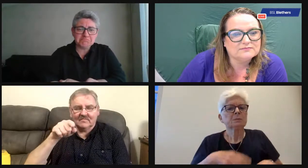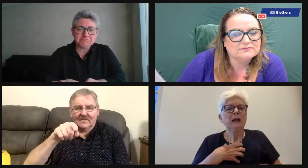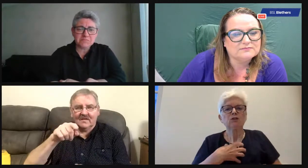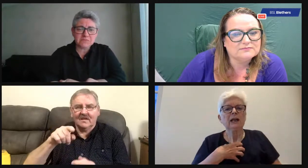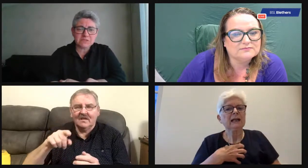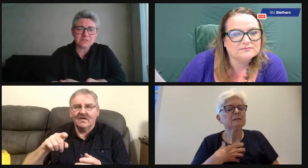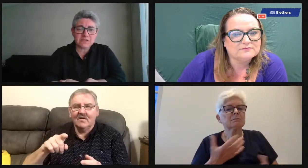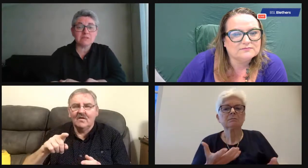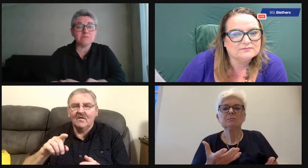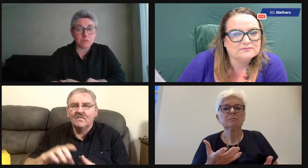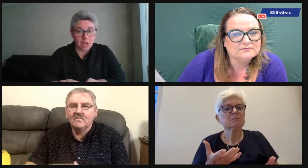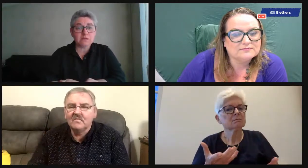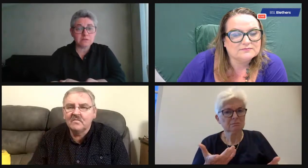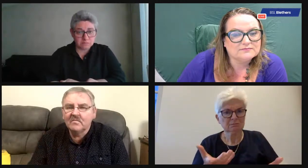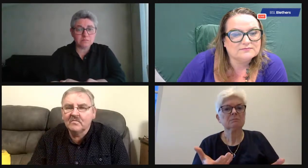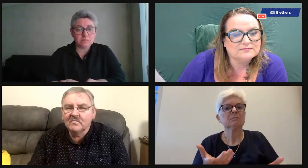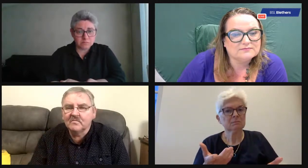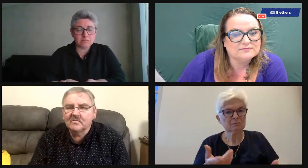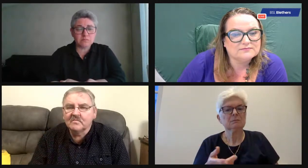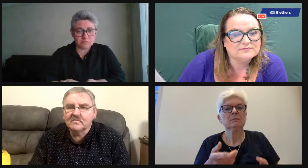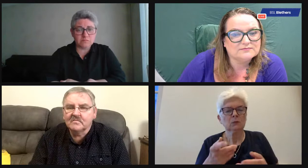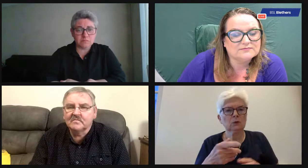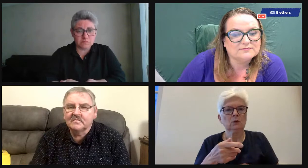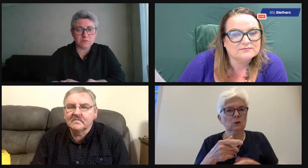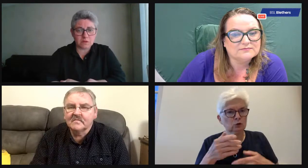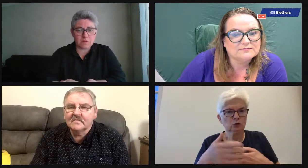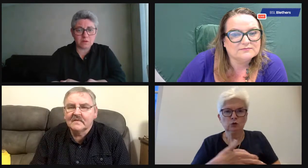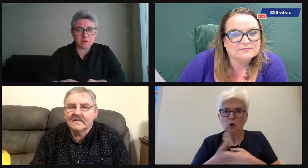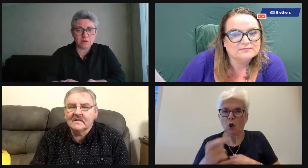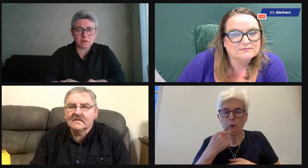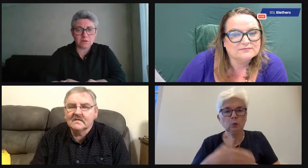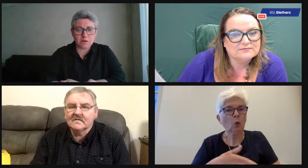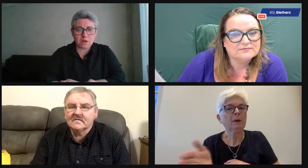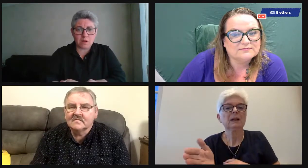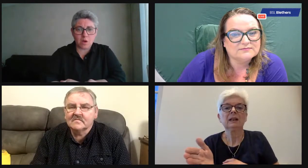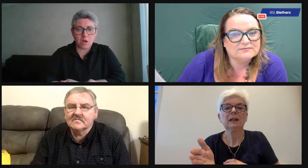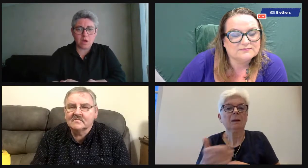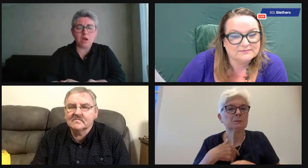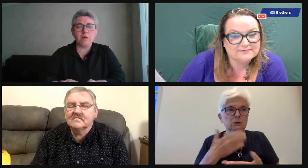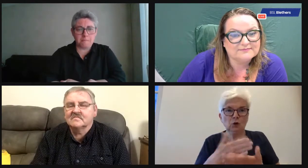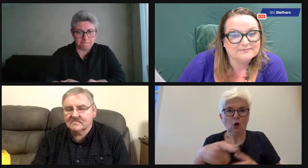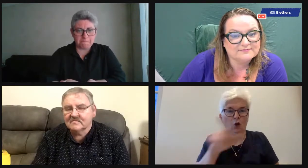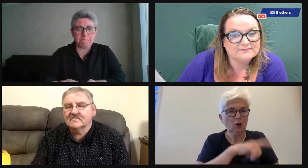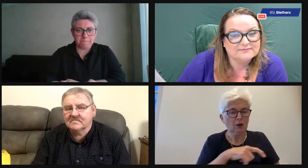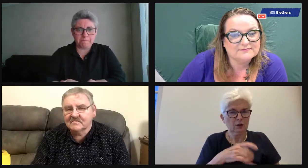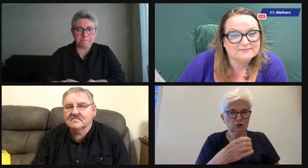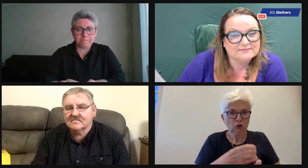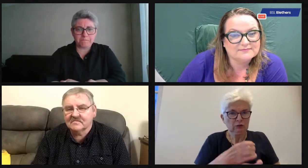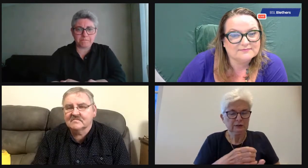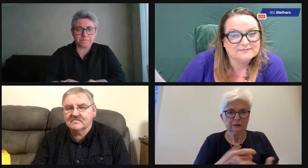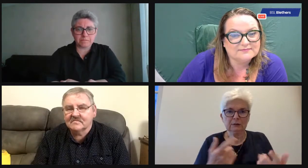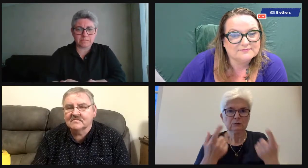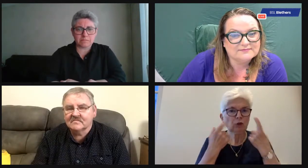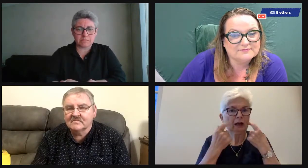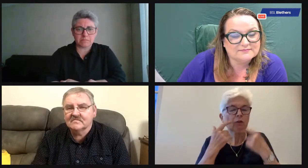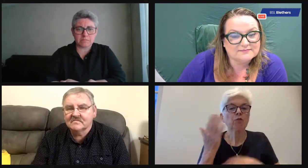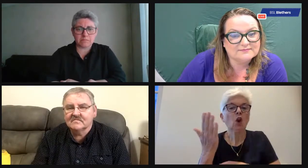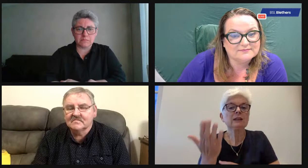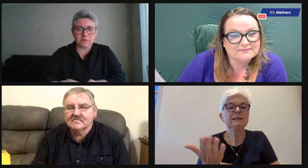I would say... Don't be afraid. Don't be afraid. Don't The doors open. I'm sure that charities